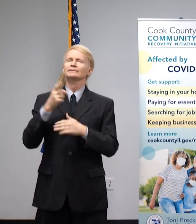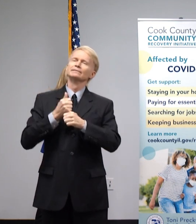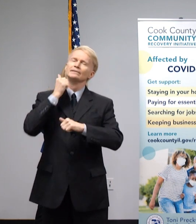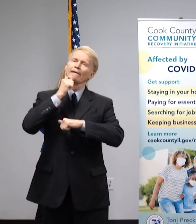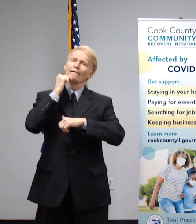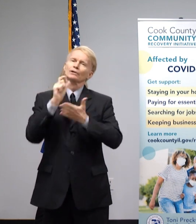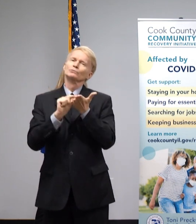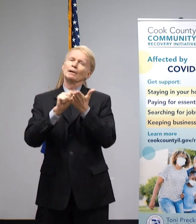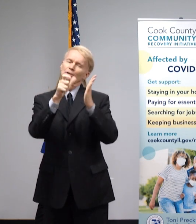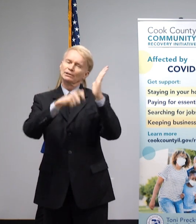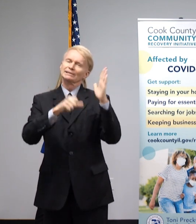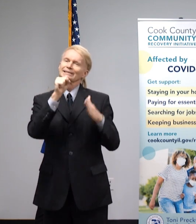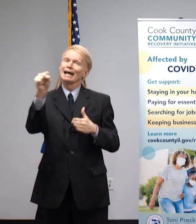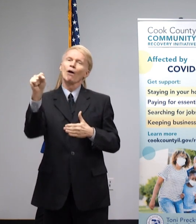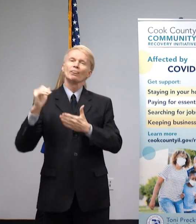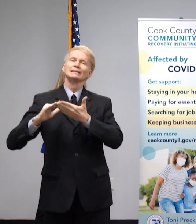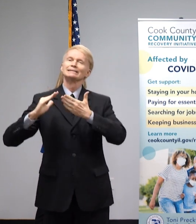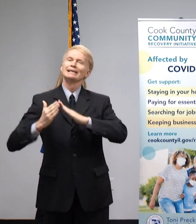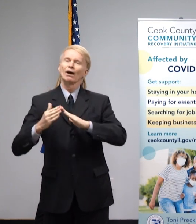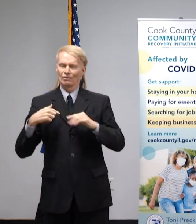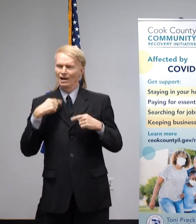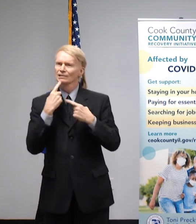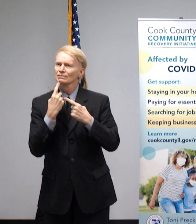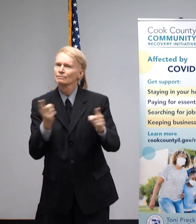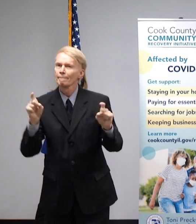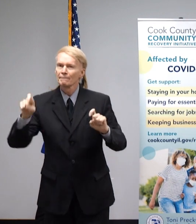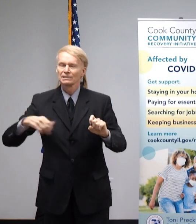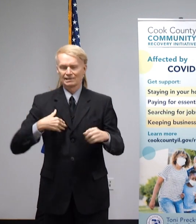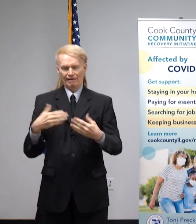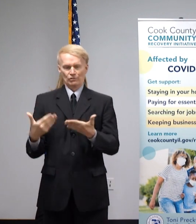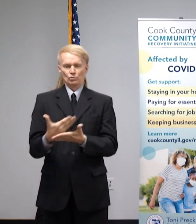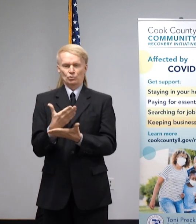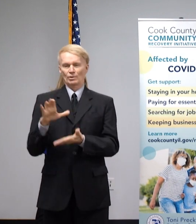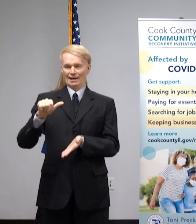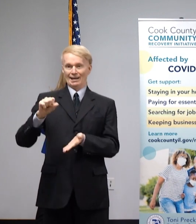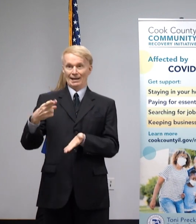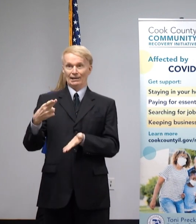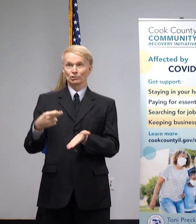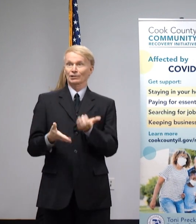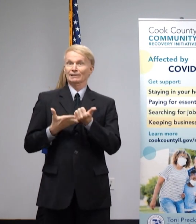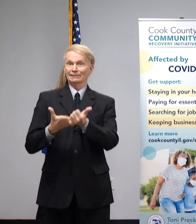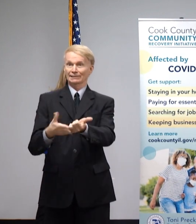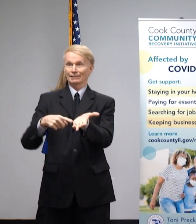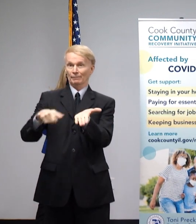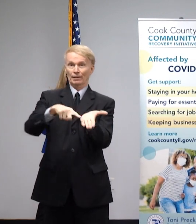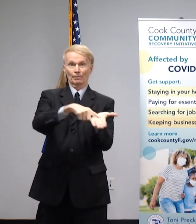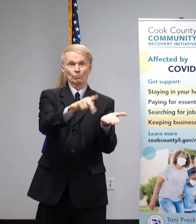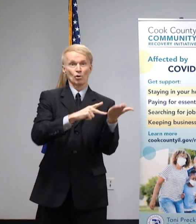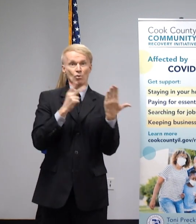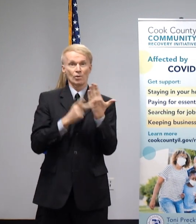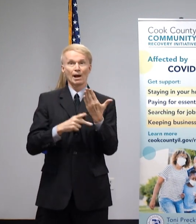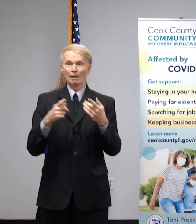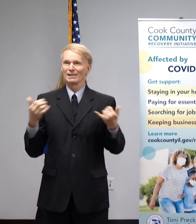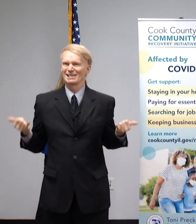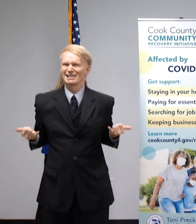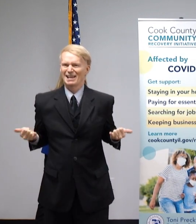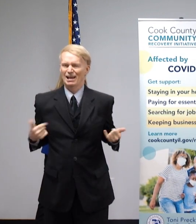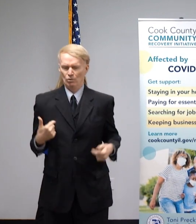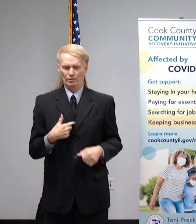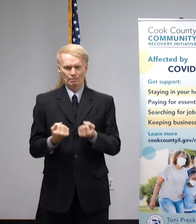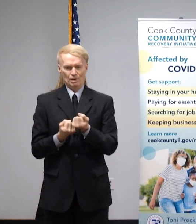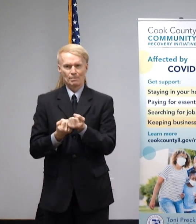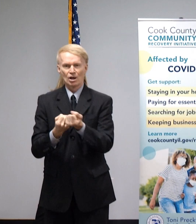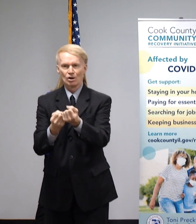April, I called for a creation of a locally targeted cash assistance program, such as the one we are here to promote today,